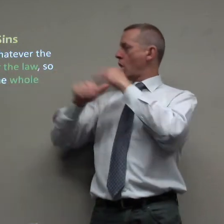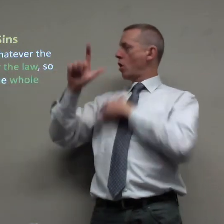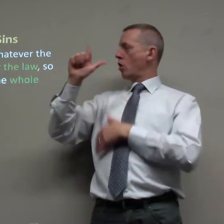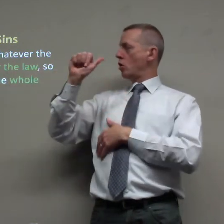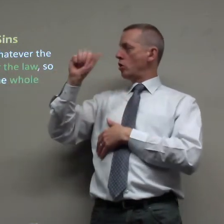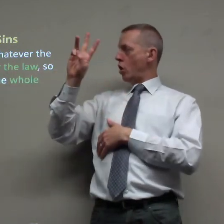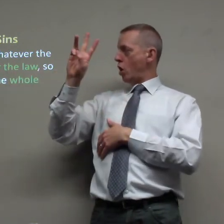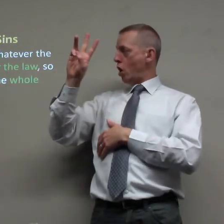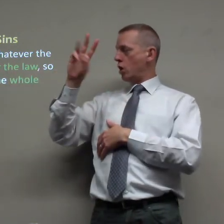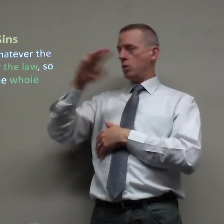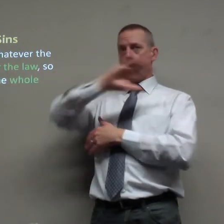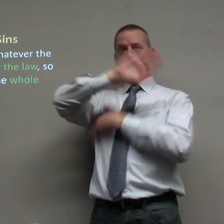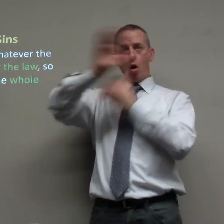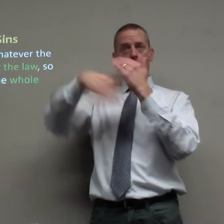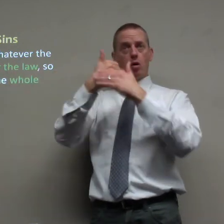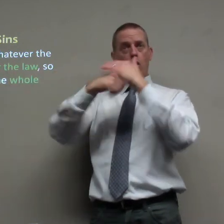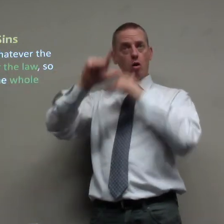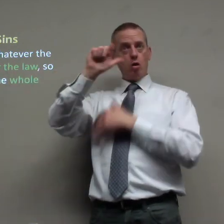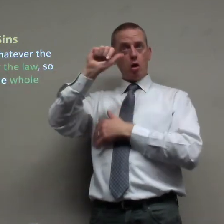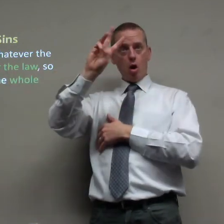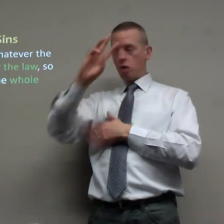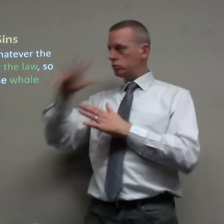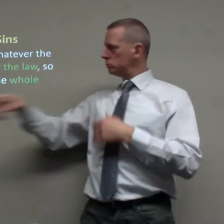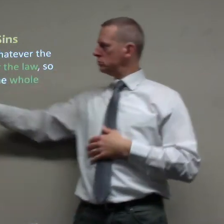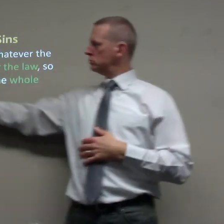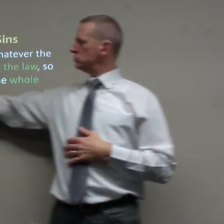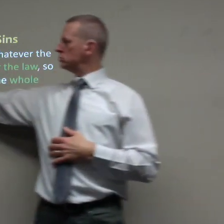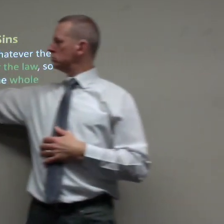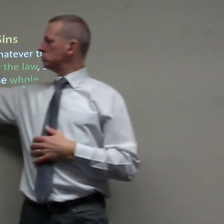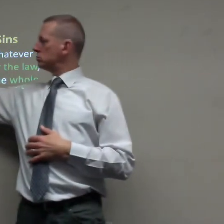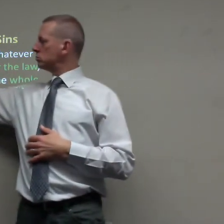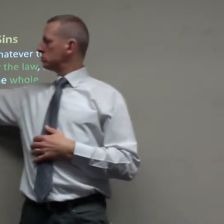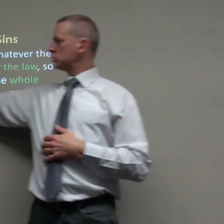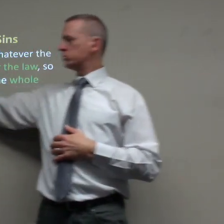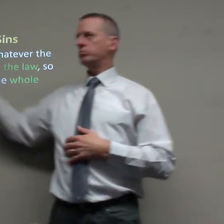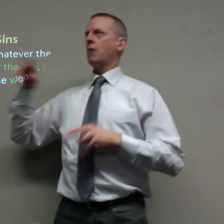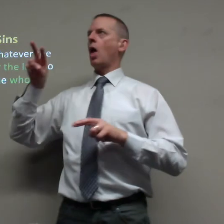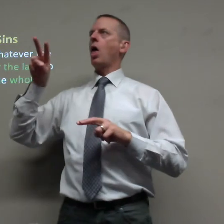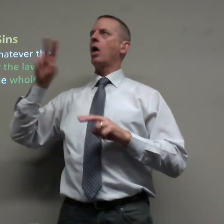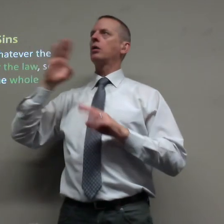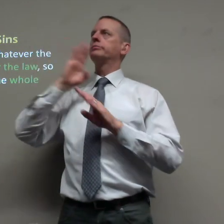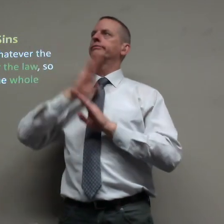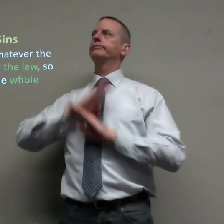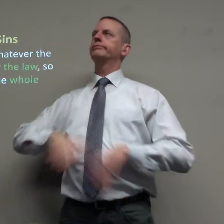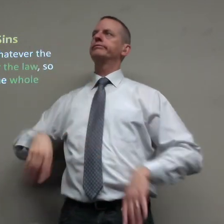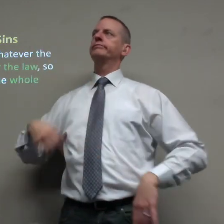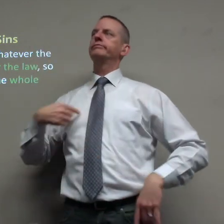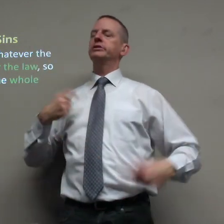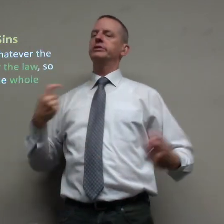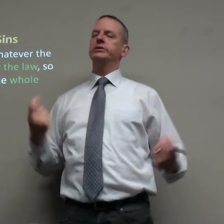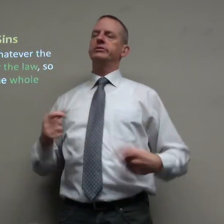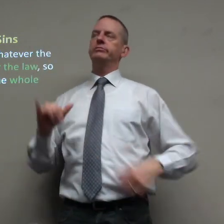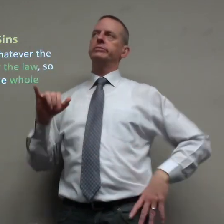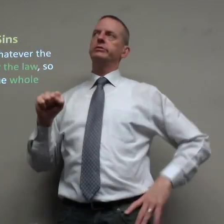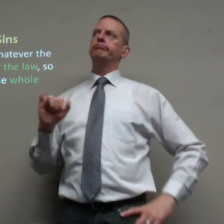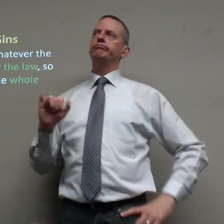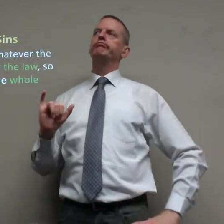Under the law. If we're all under the law. That every mountain may be stopped.